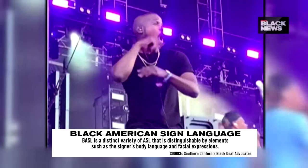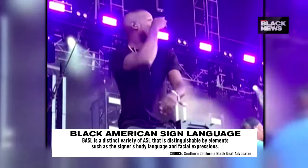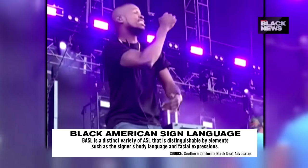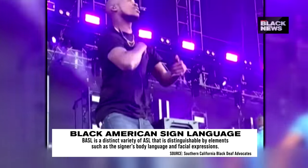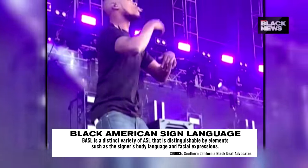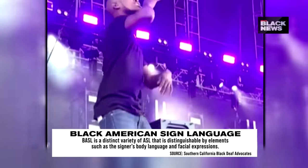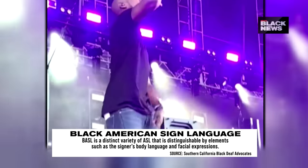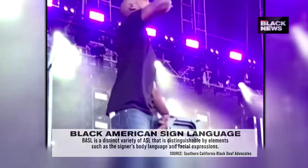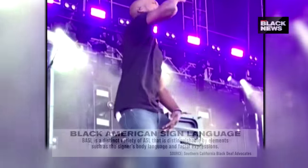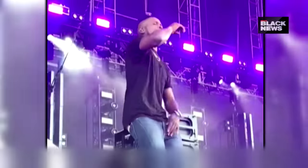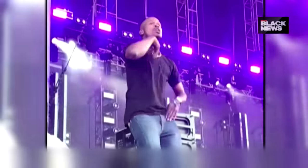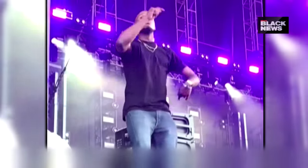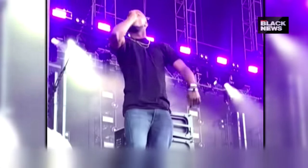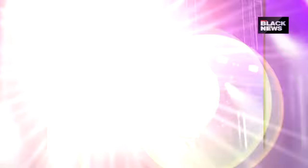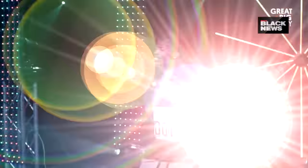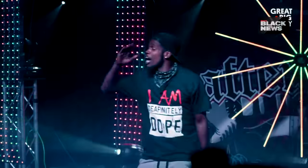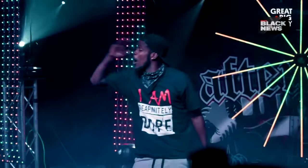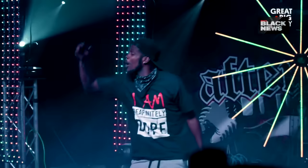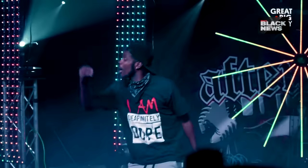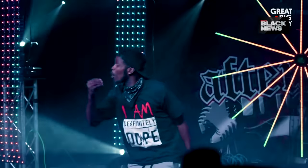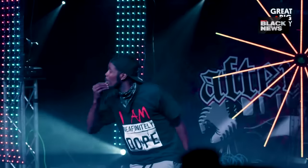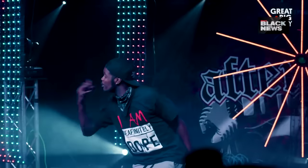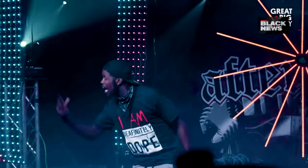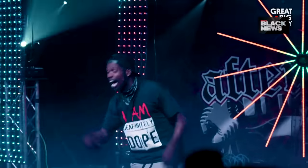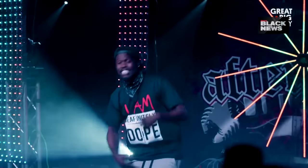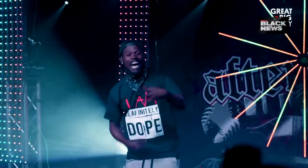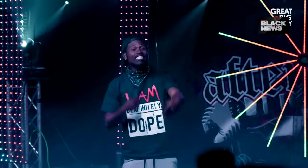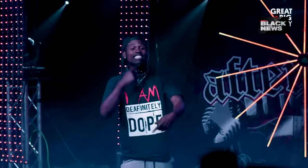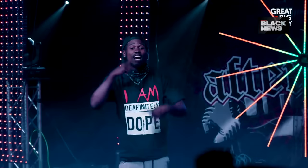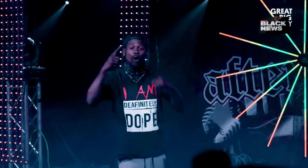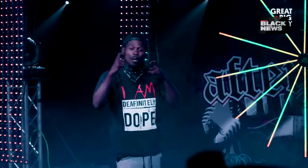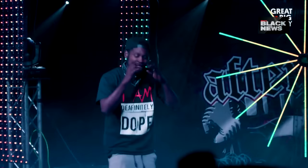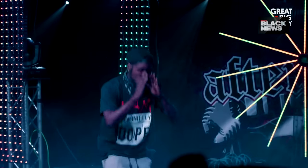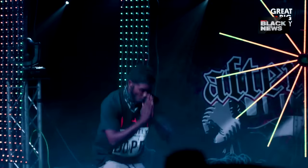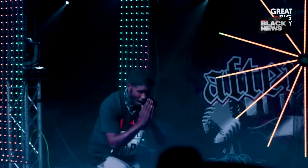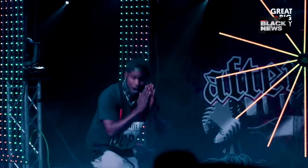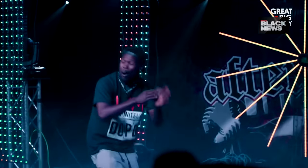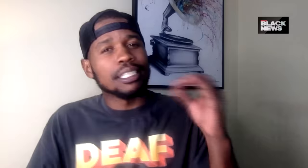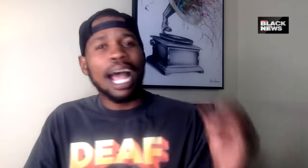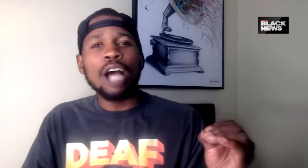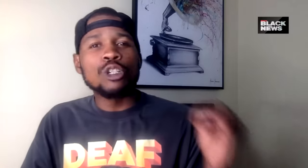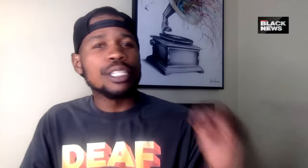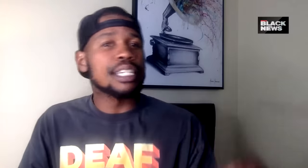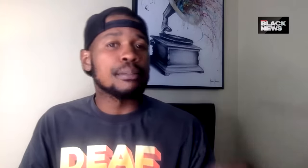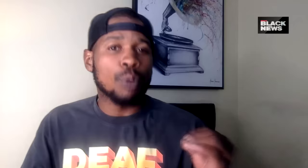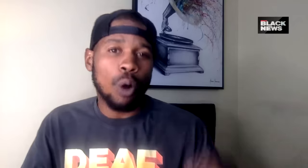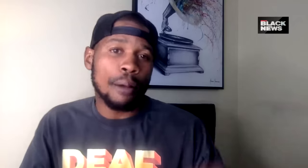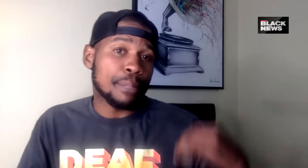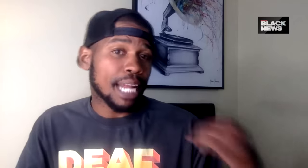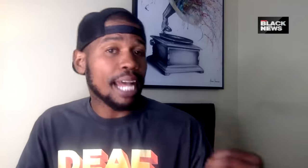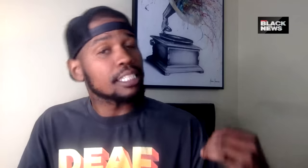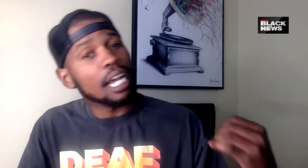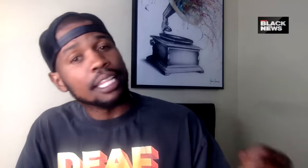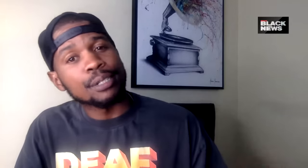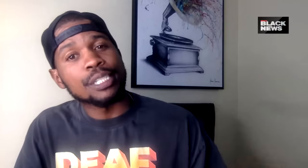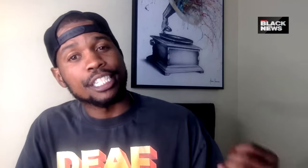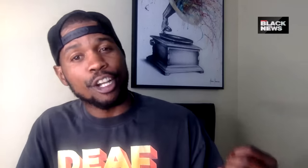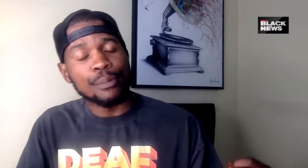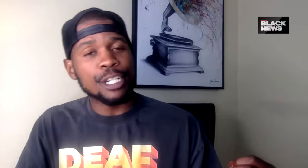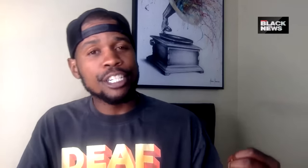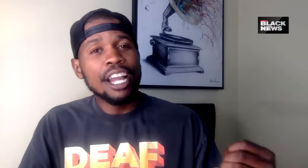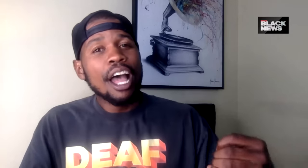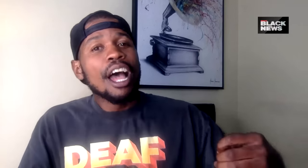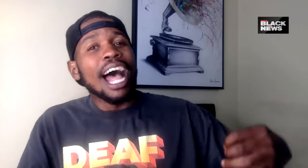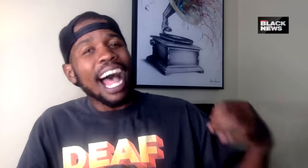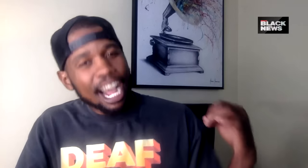Matt met an opportunity to express himself with Flava and created Definitely Dope. Now you see more black sign language